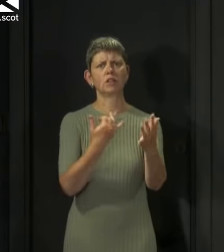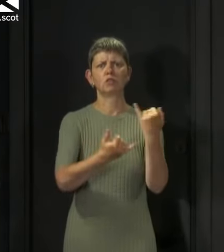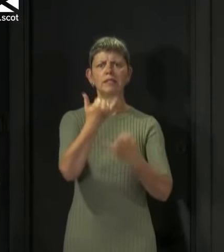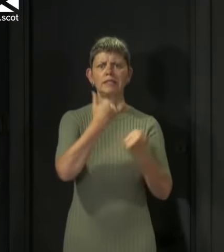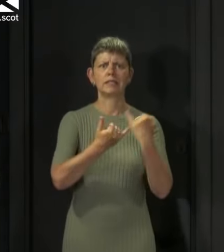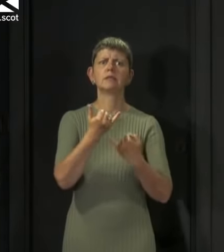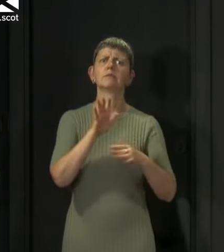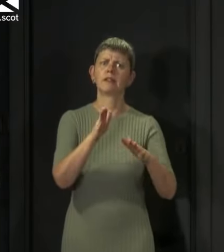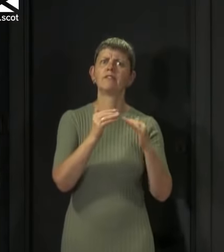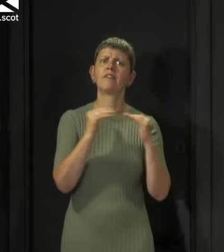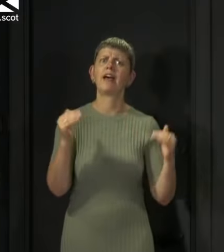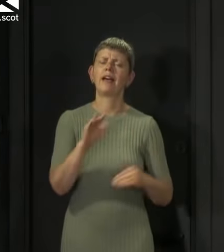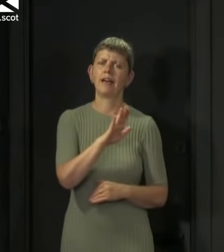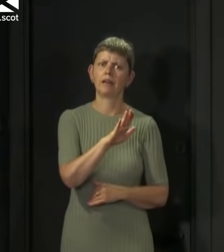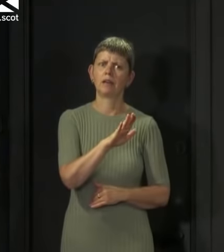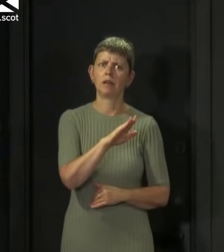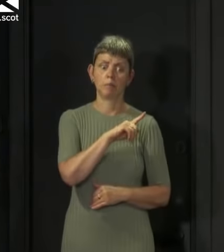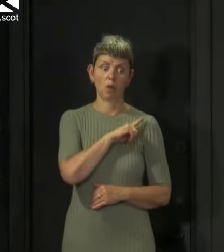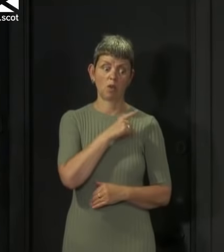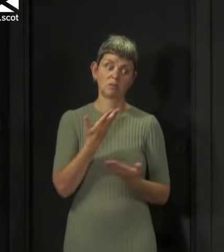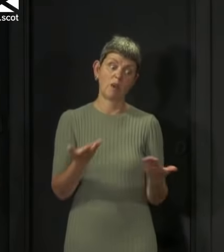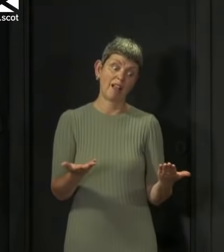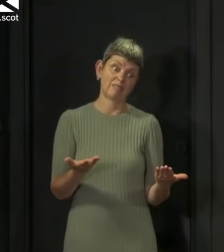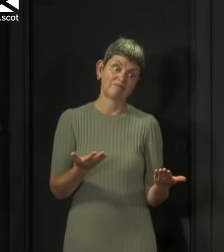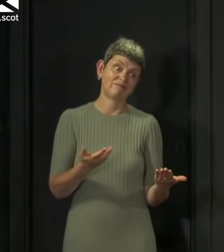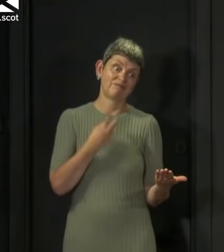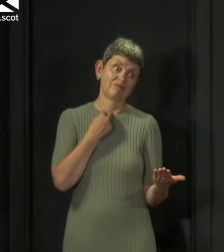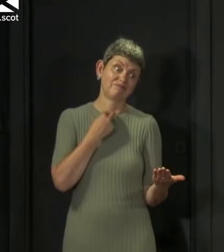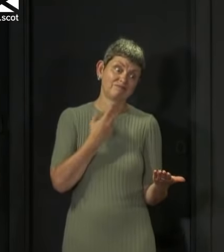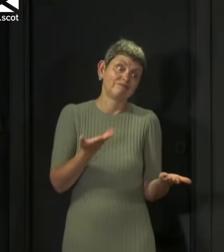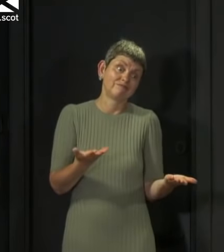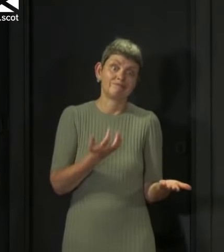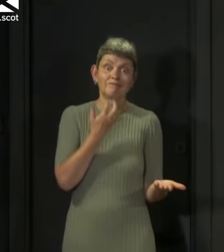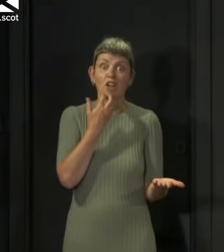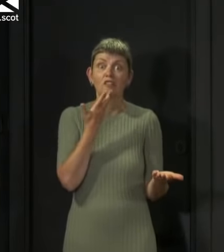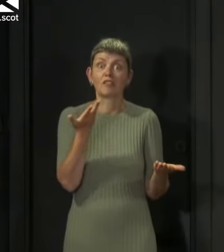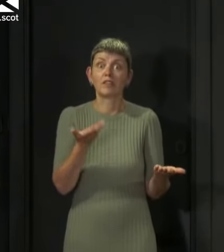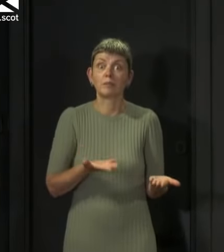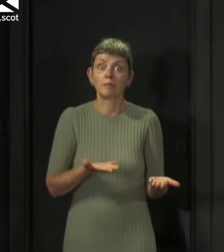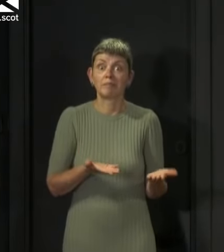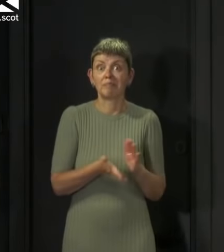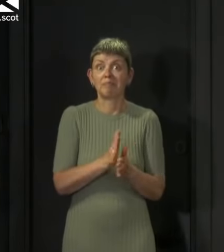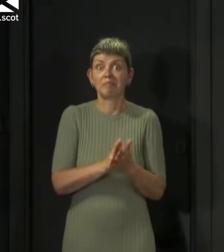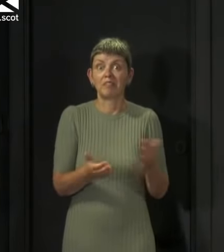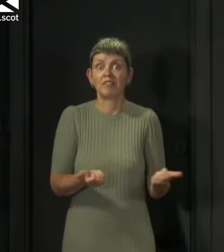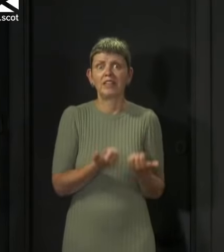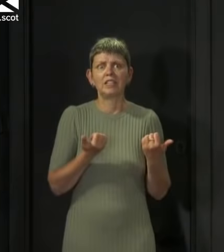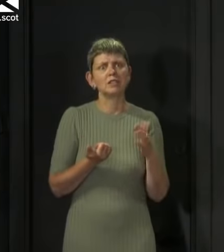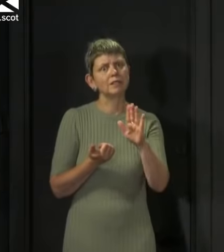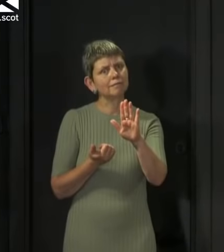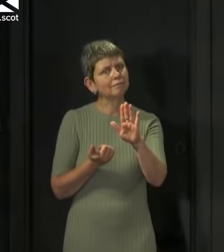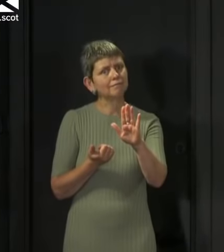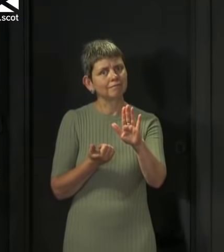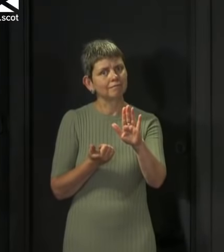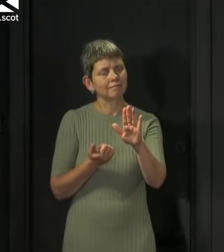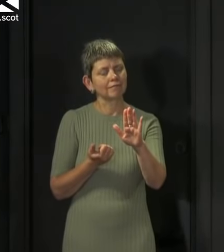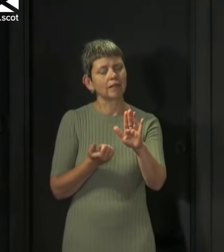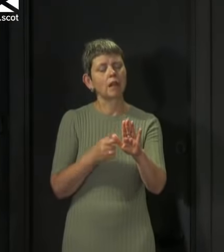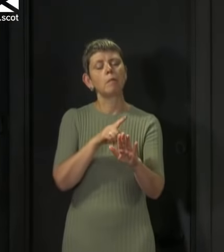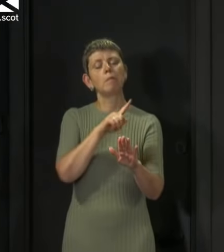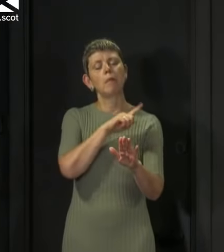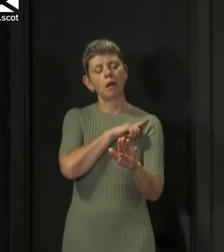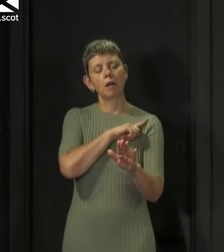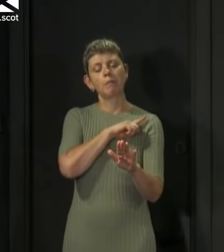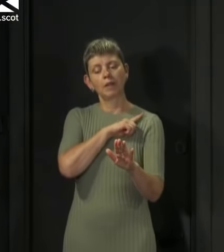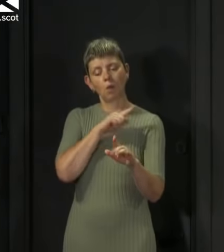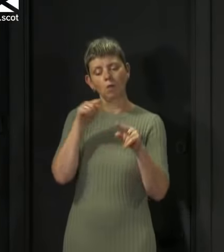would be more legitimate because we'd be saying, well, know, sort of flycott or lump it, that is the end of the road. But because of the difficulties in this process,